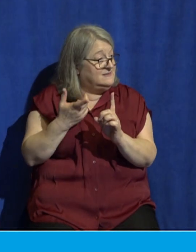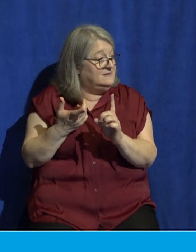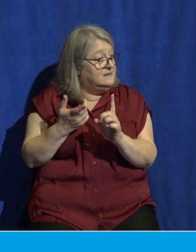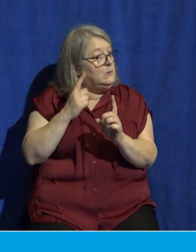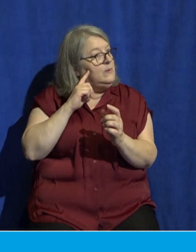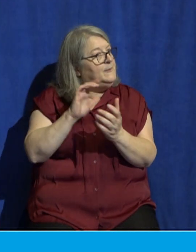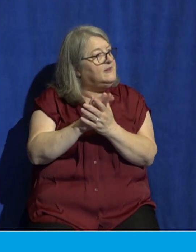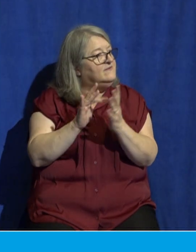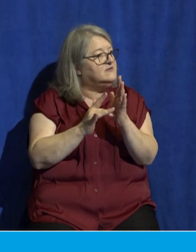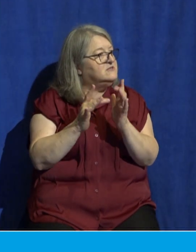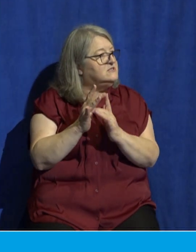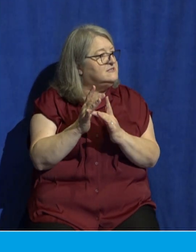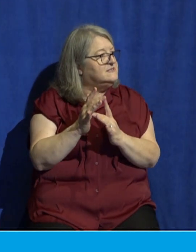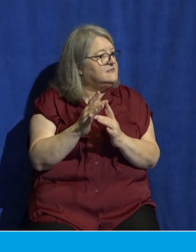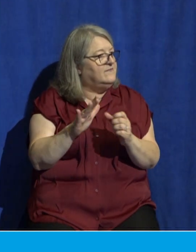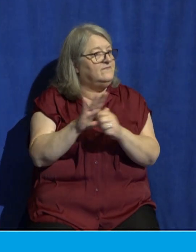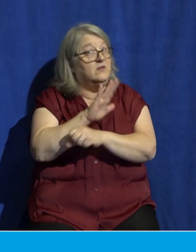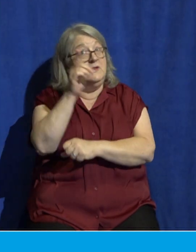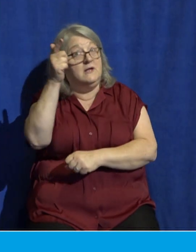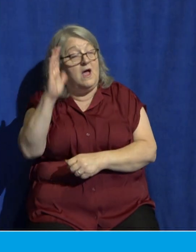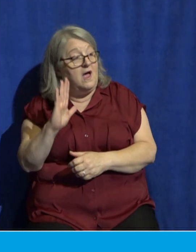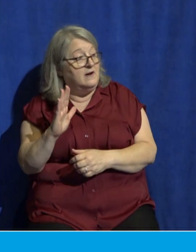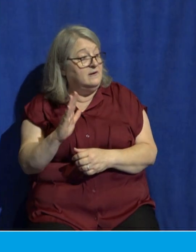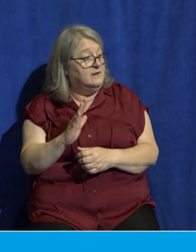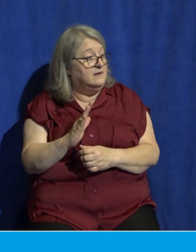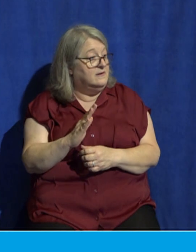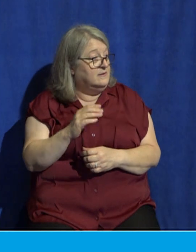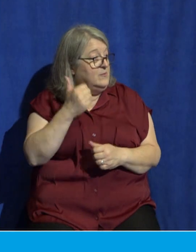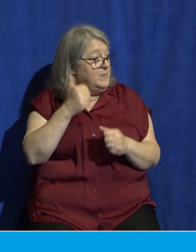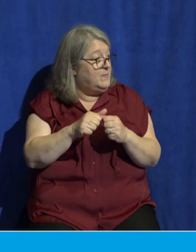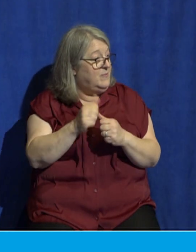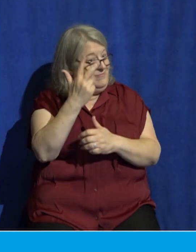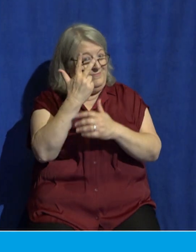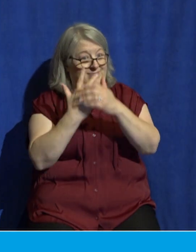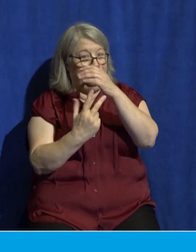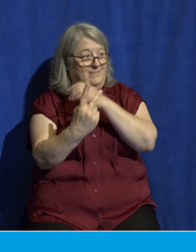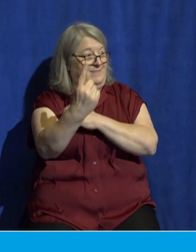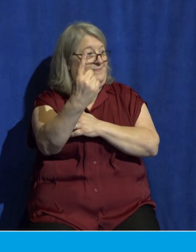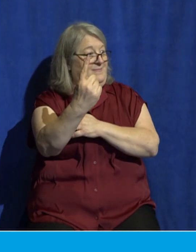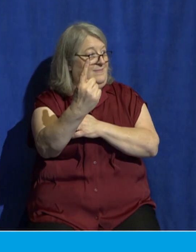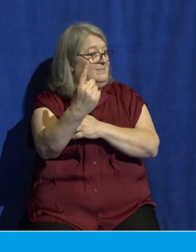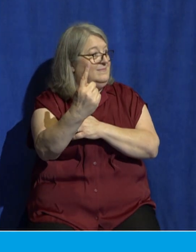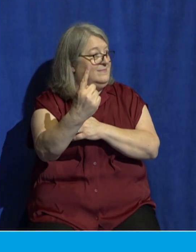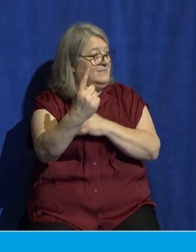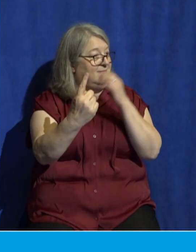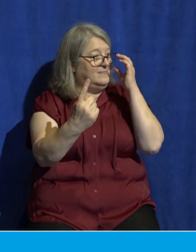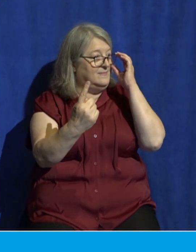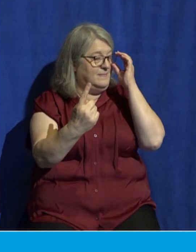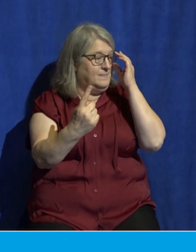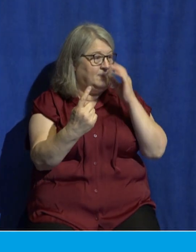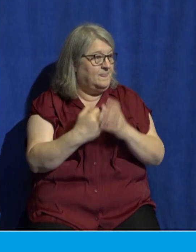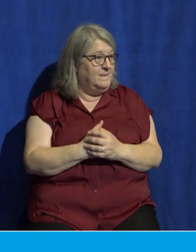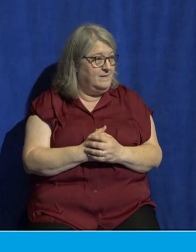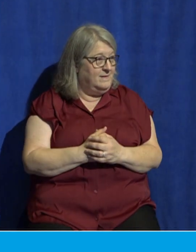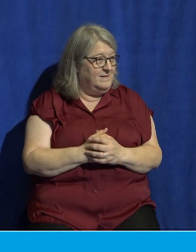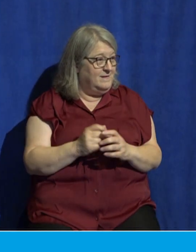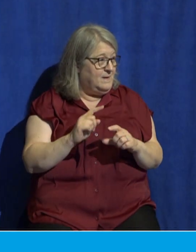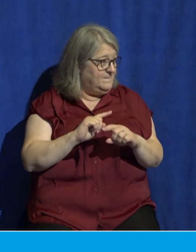Jesus was fully God, the second person of the eternal Trinity, but that the incarnate Jesus who